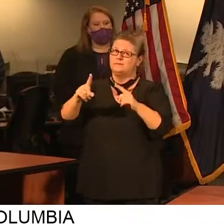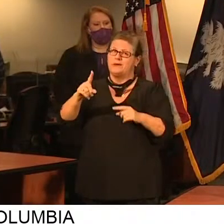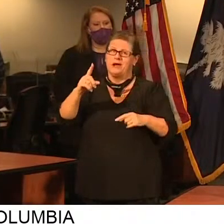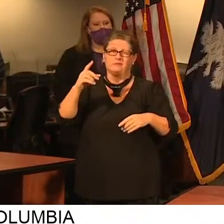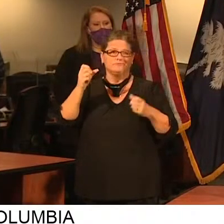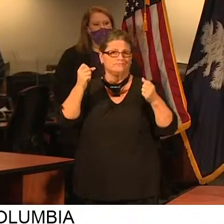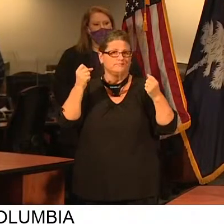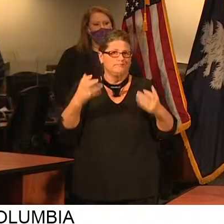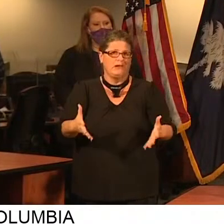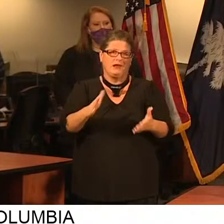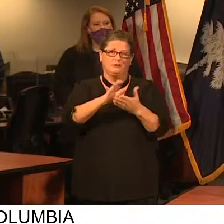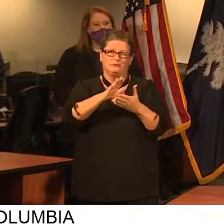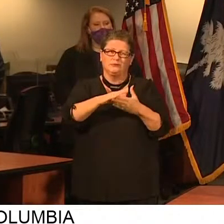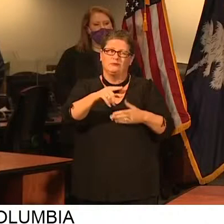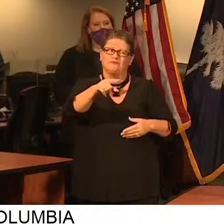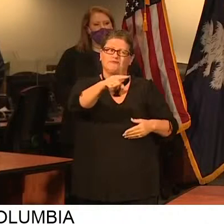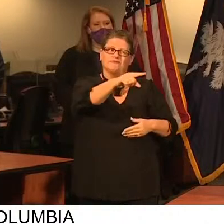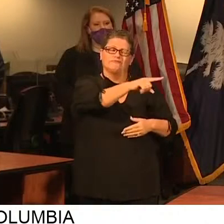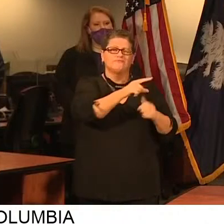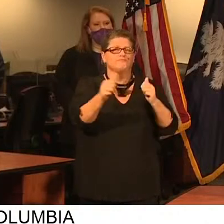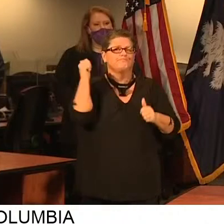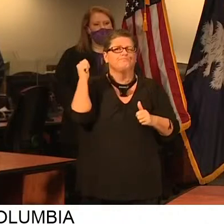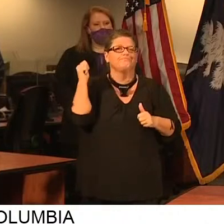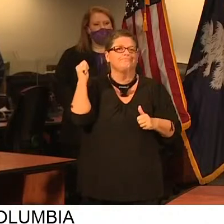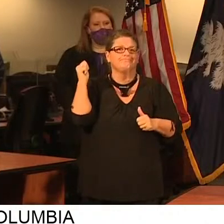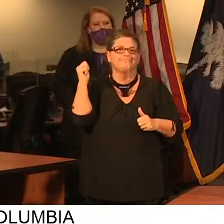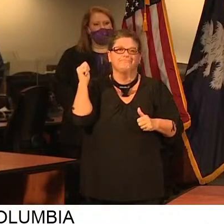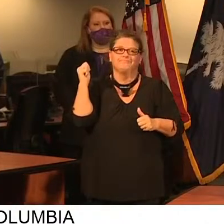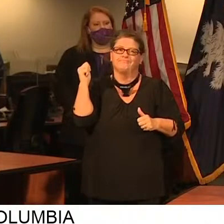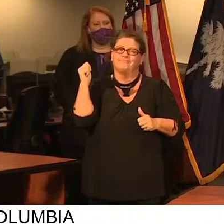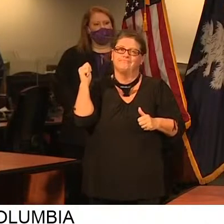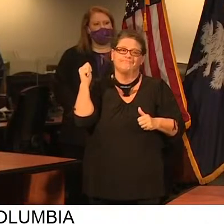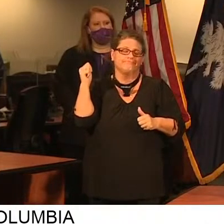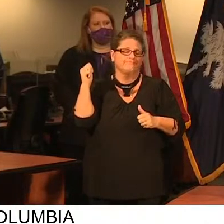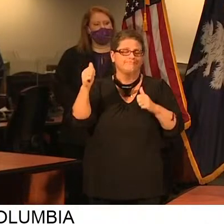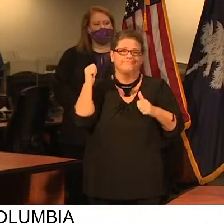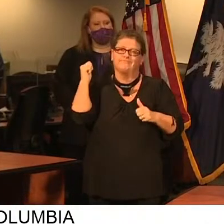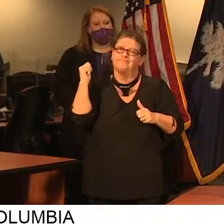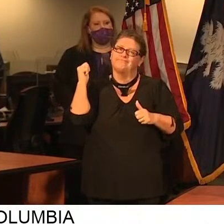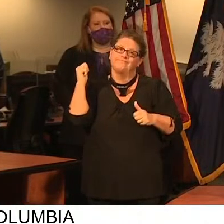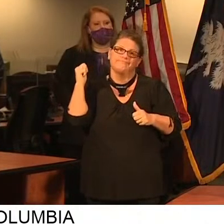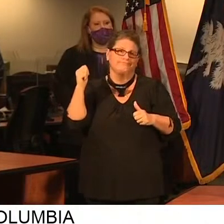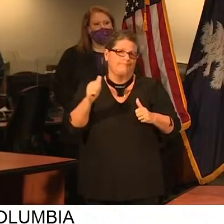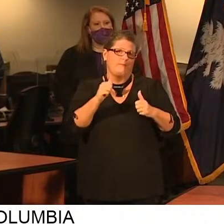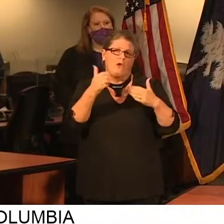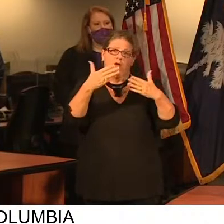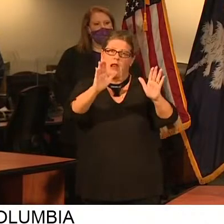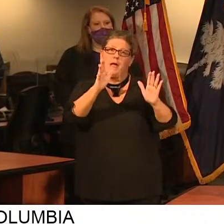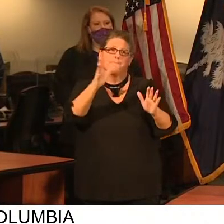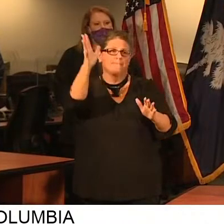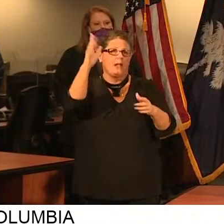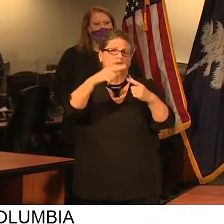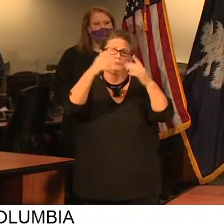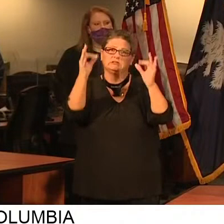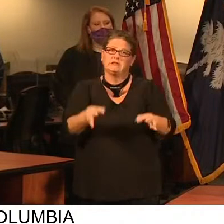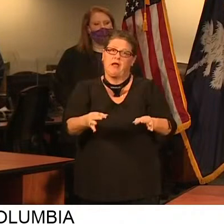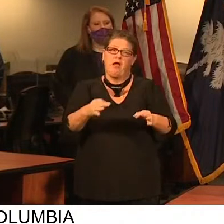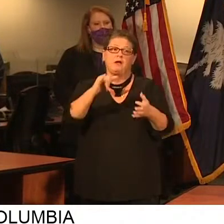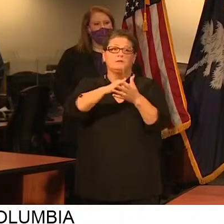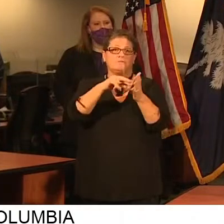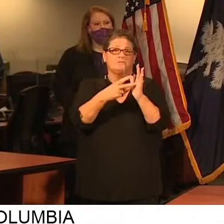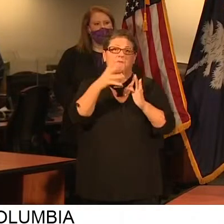of school districts chose not to provide parents with that option. Parents are not happy.